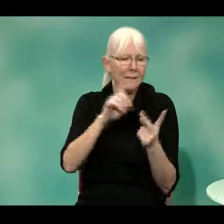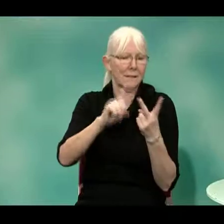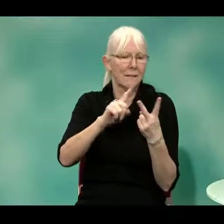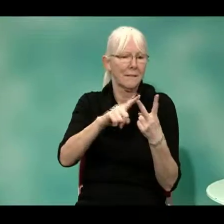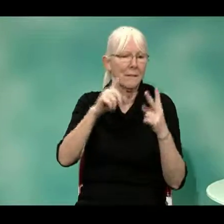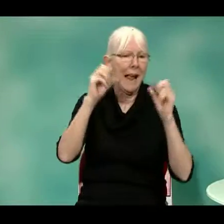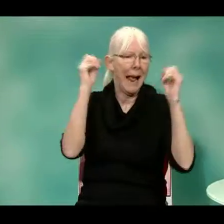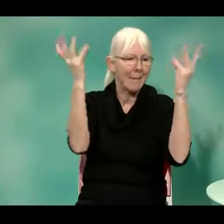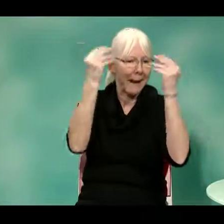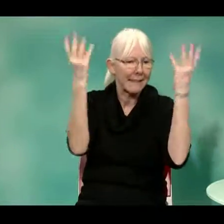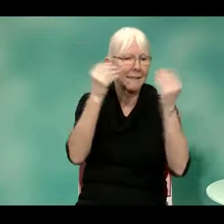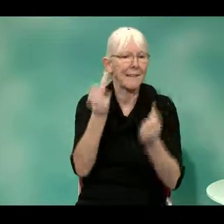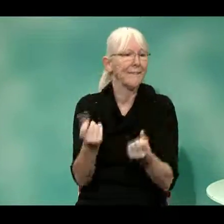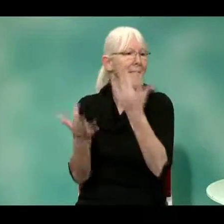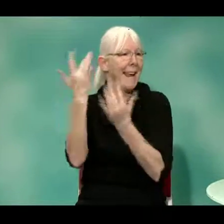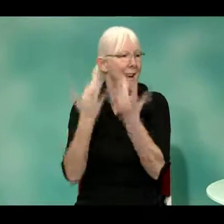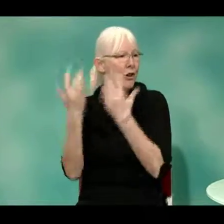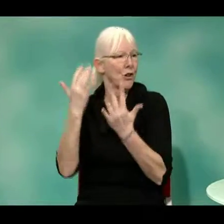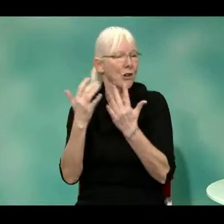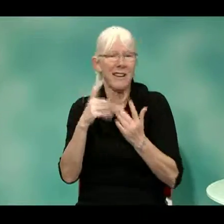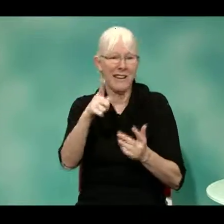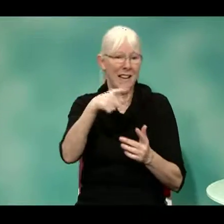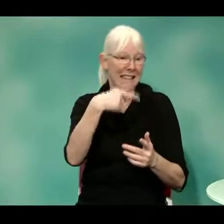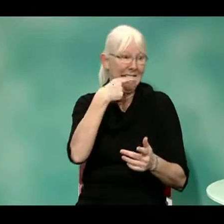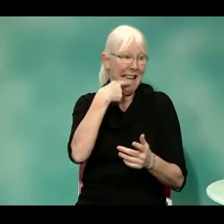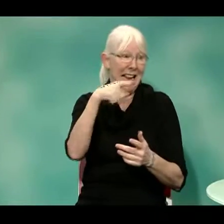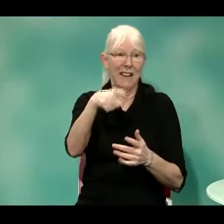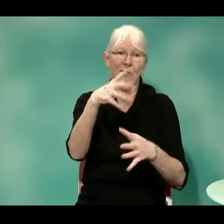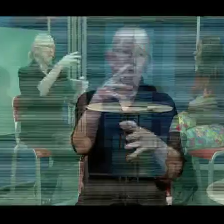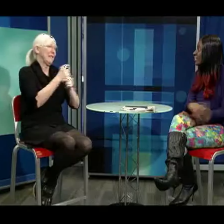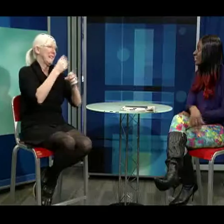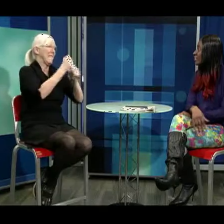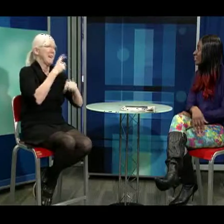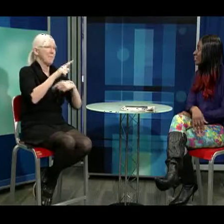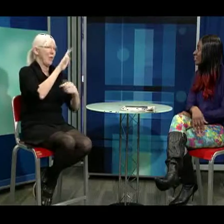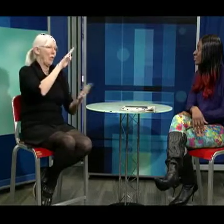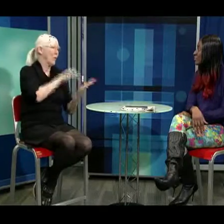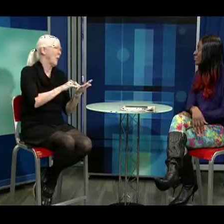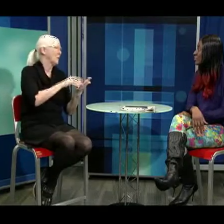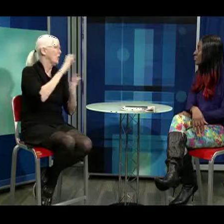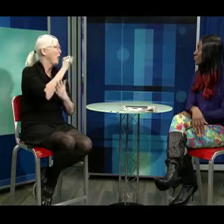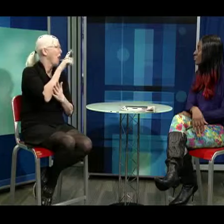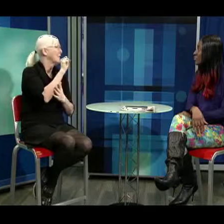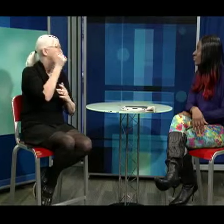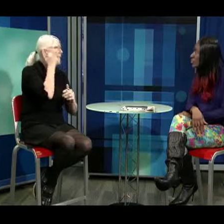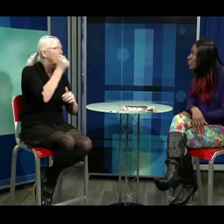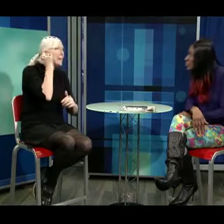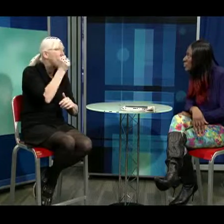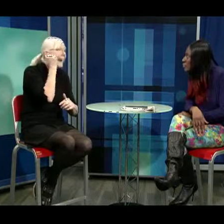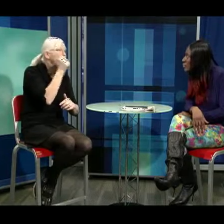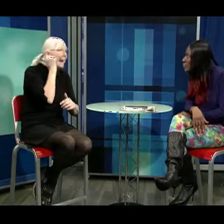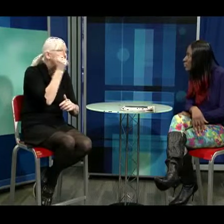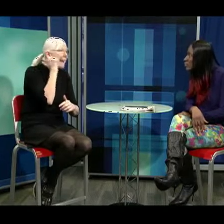operators for police, for firefighters, for ambulance. They get about 3,000 calls every day.